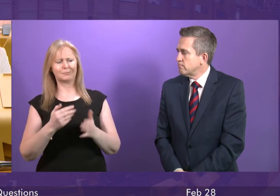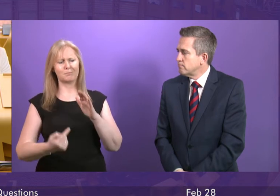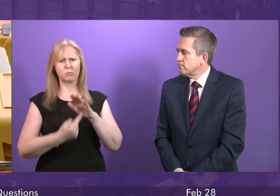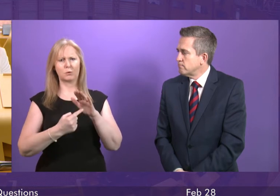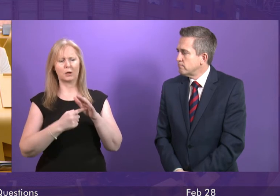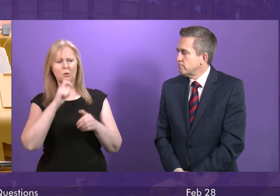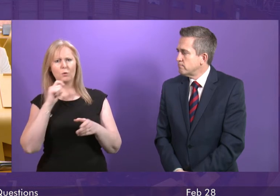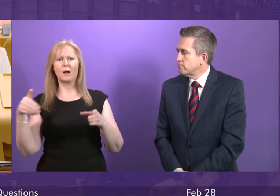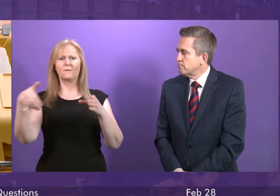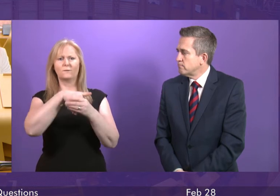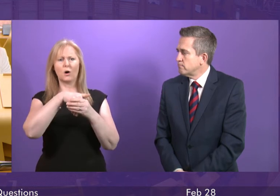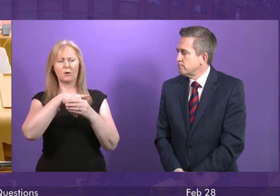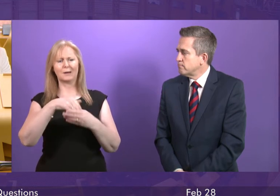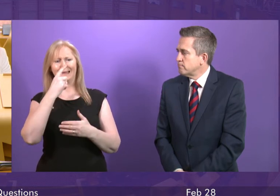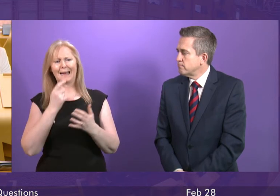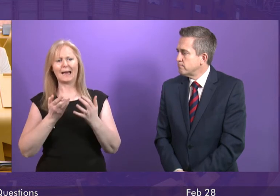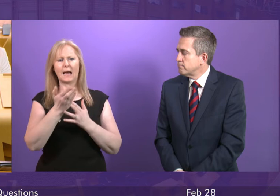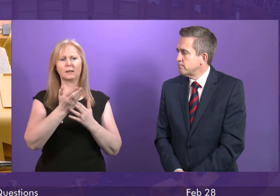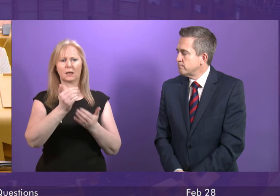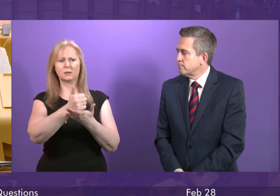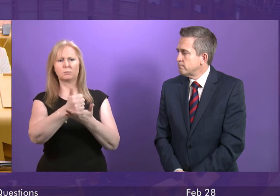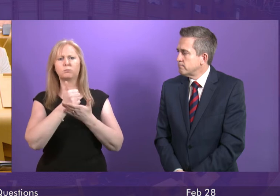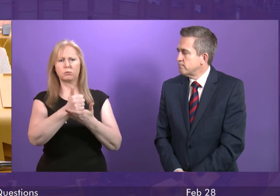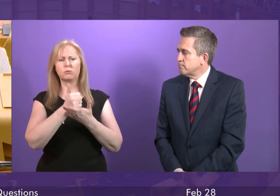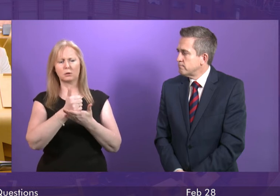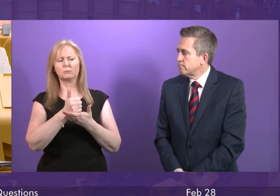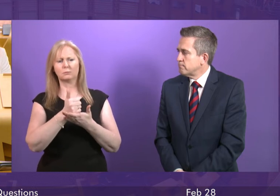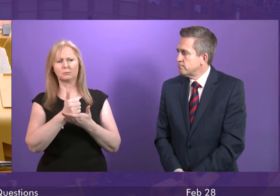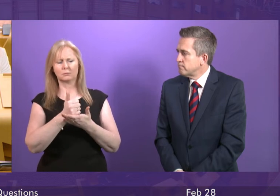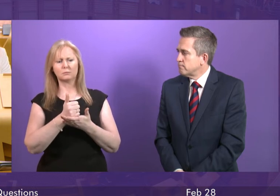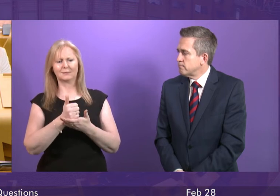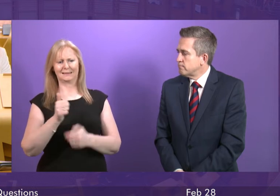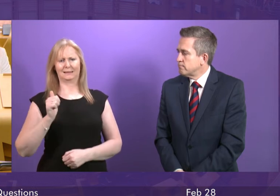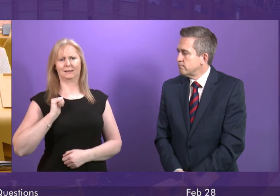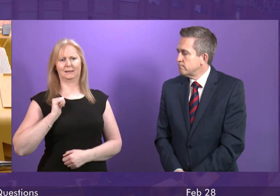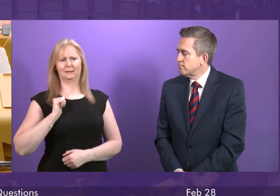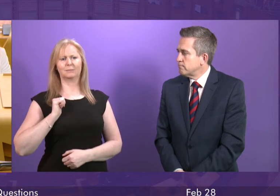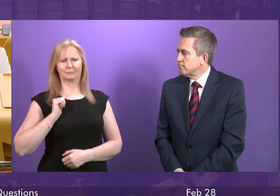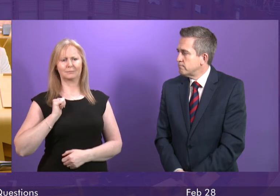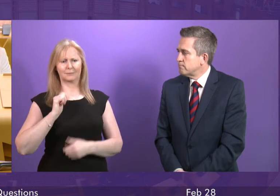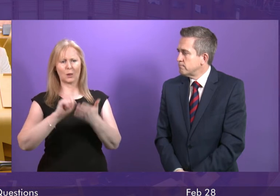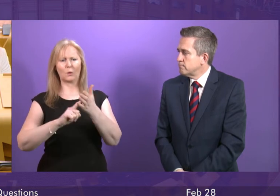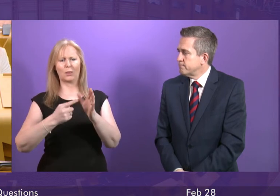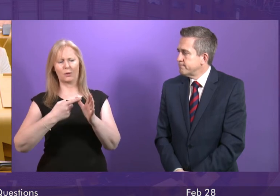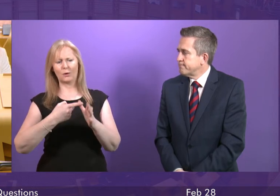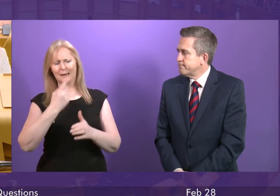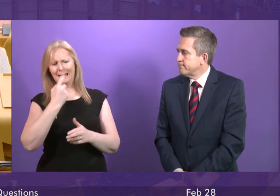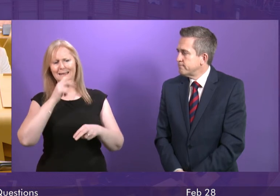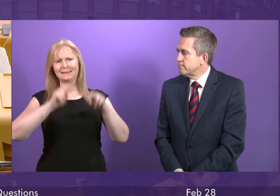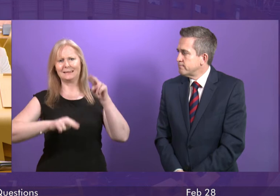involved is able to access the support that they are entitled to. We would expect a local authority to carefully assess the needs of a carer